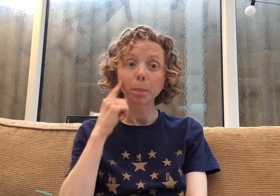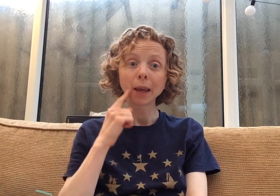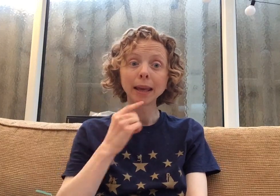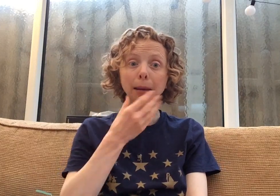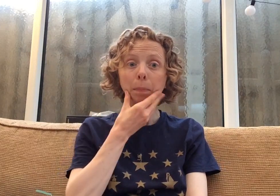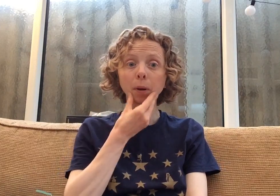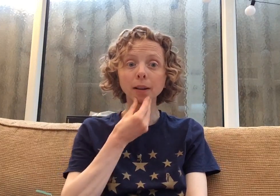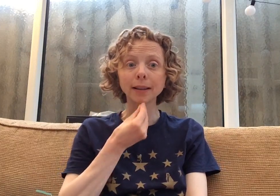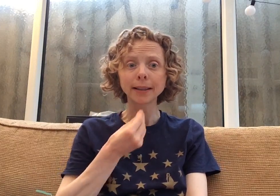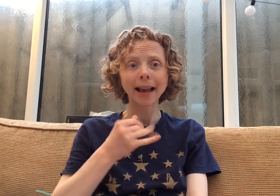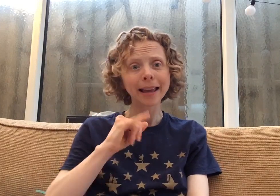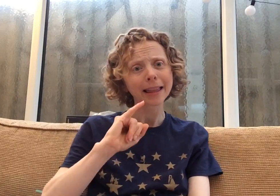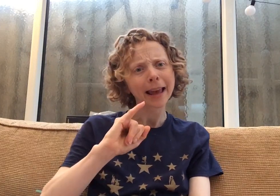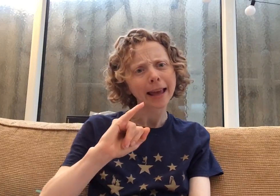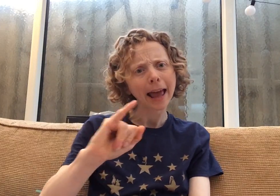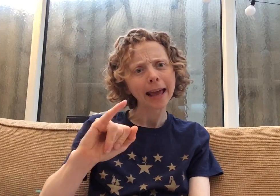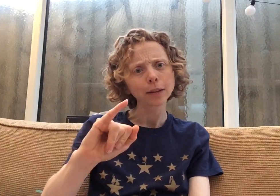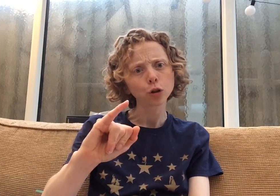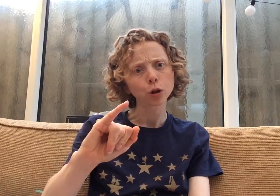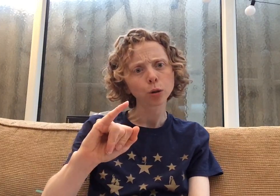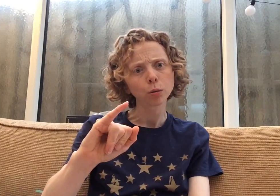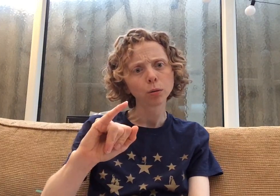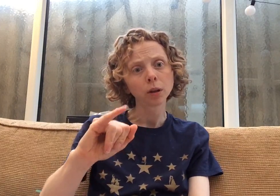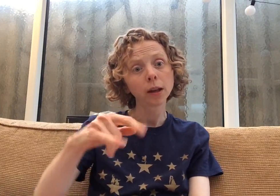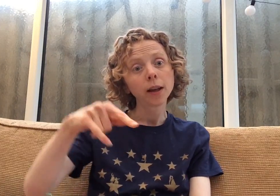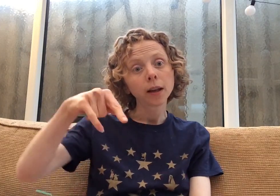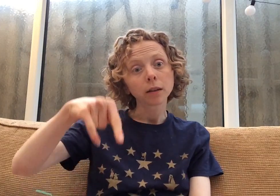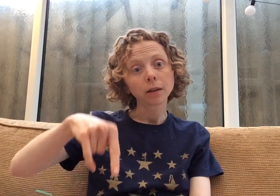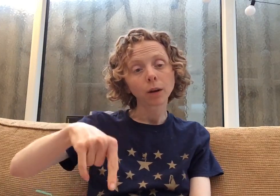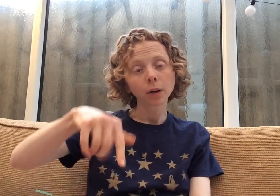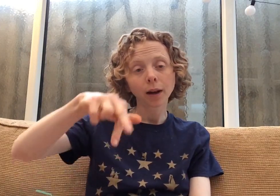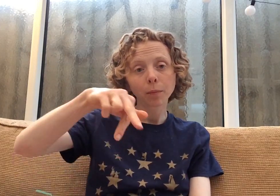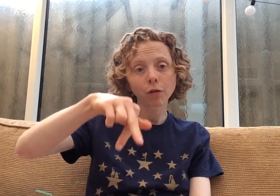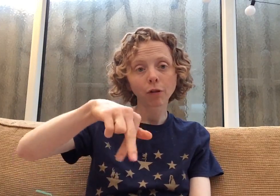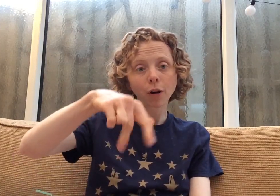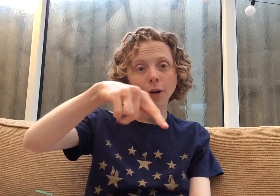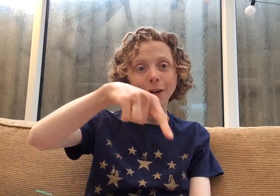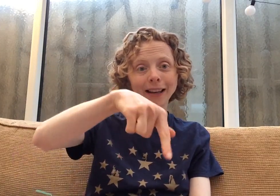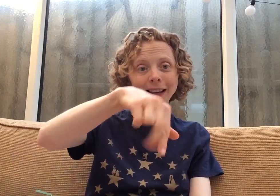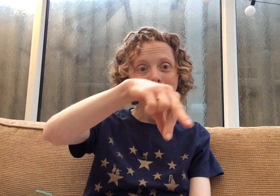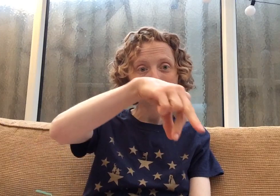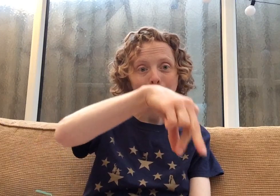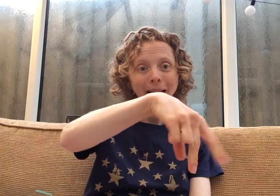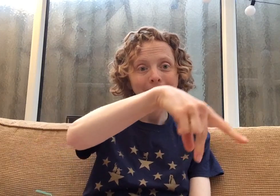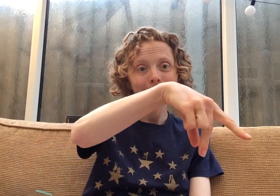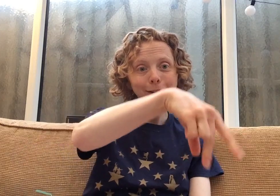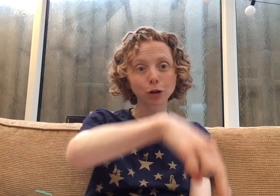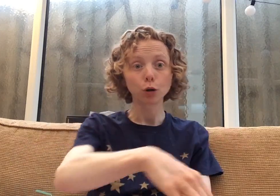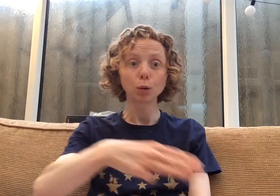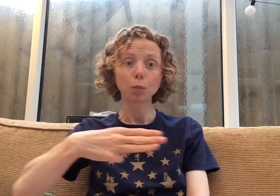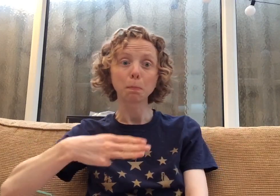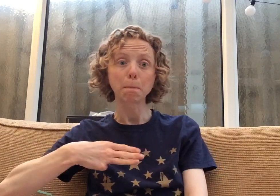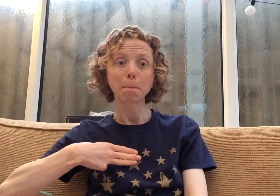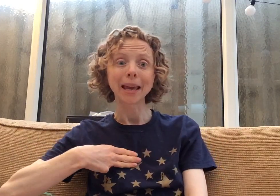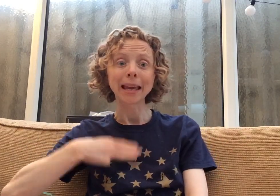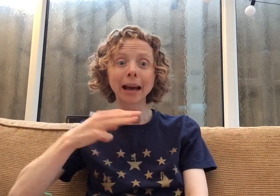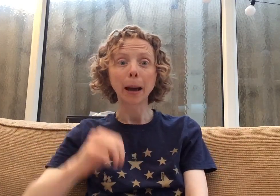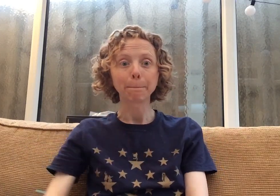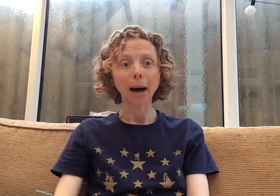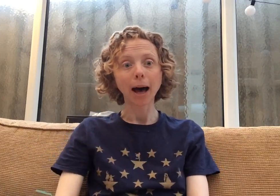people say they hate you. Don't come crawling back to me. Ba